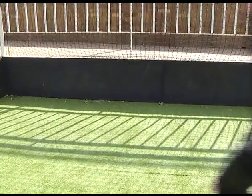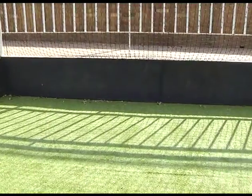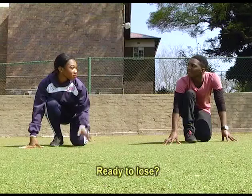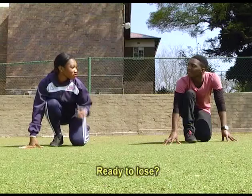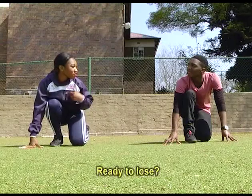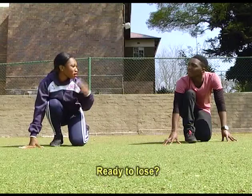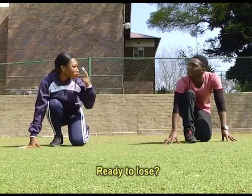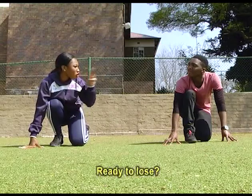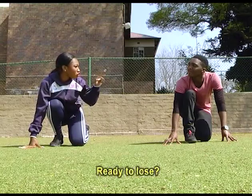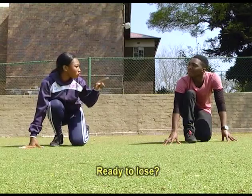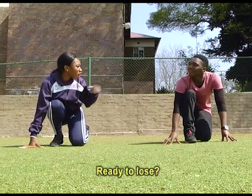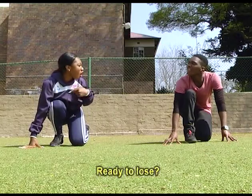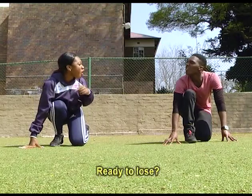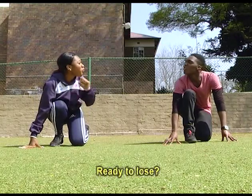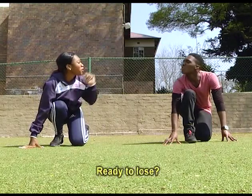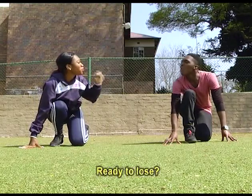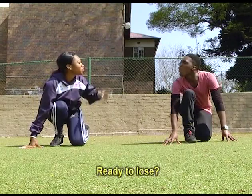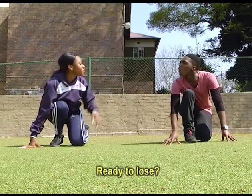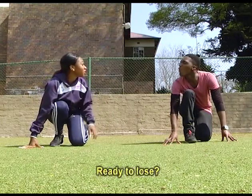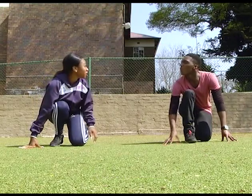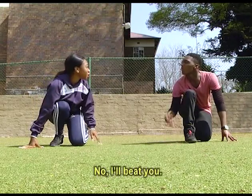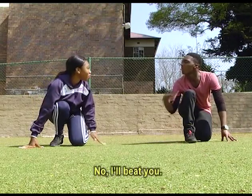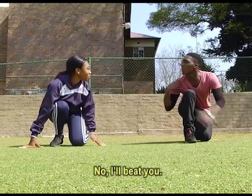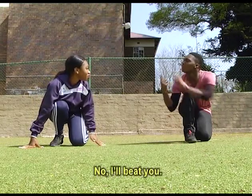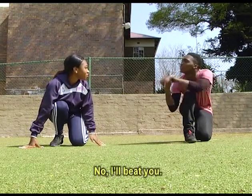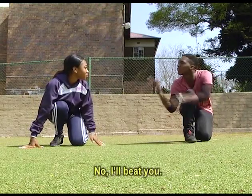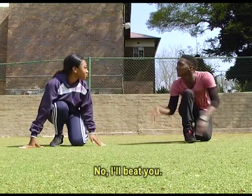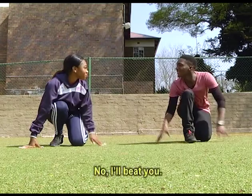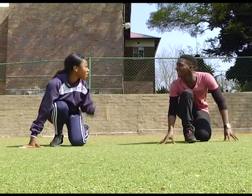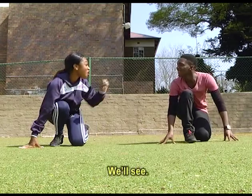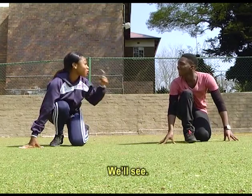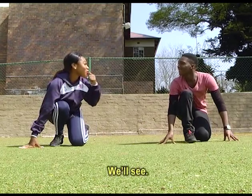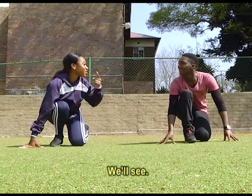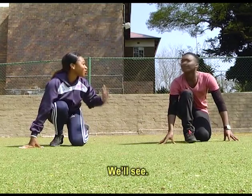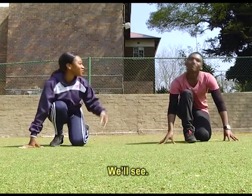Ready to lose? No! I'll beat you! We'll see.